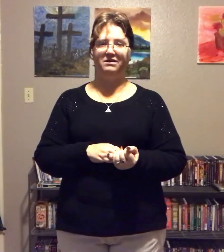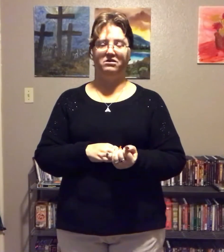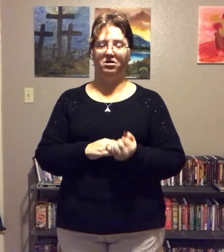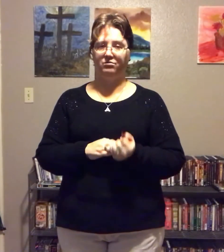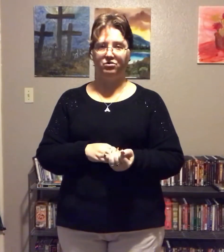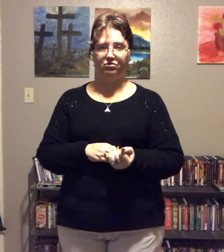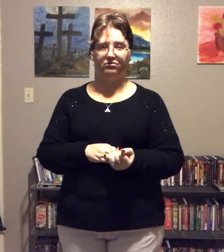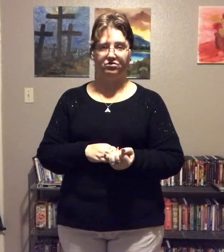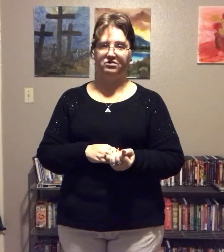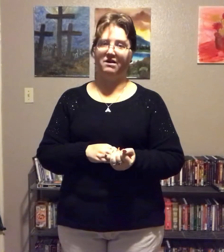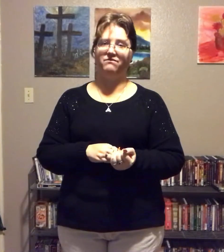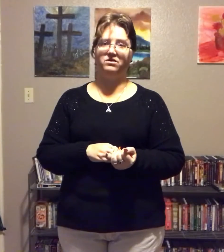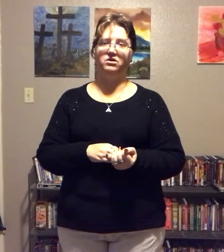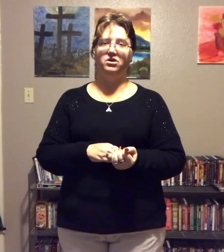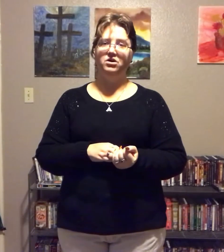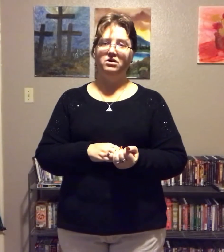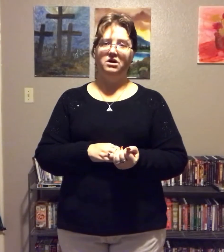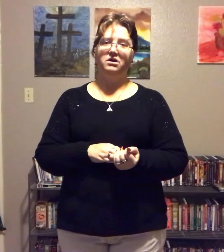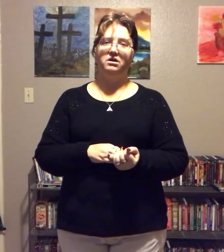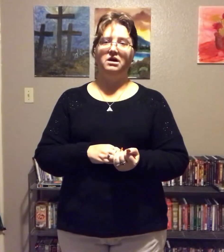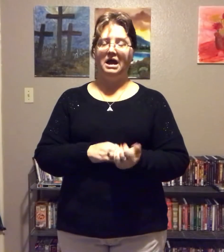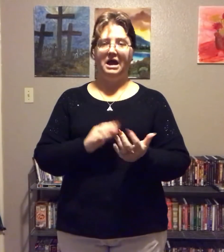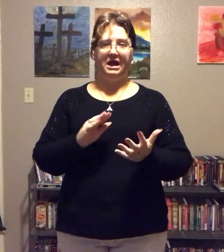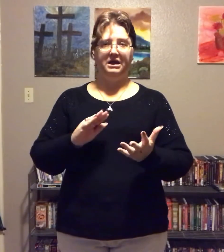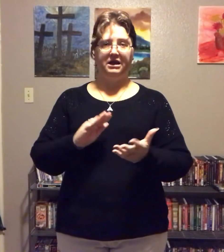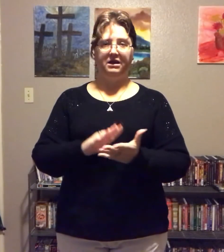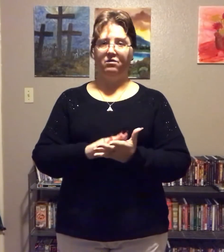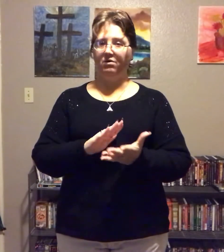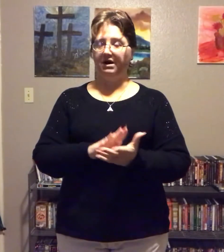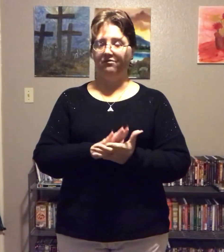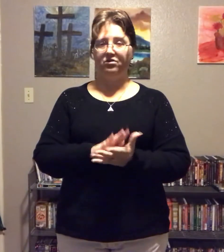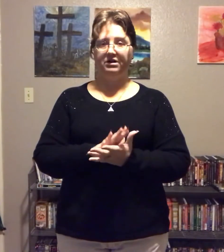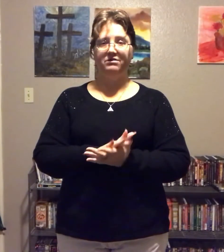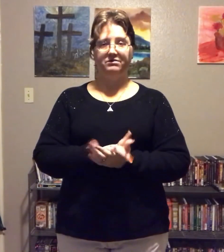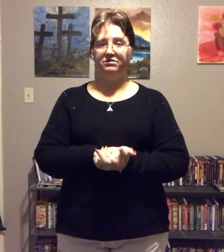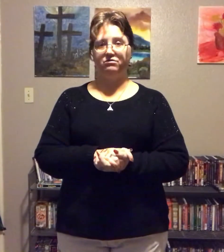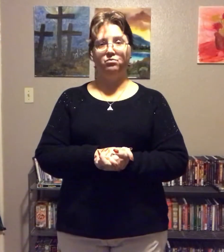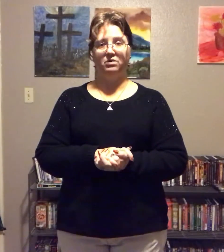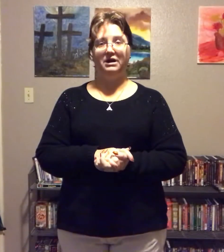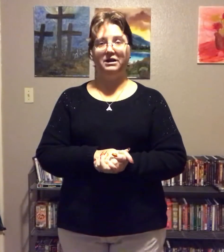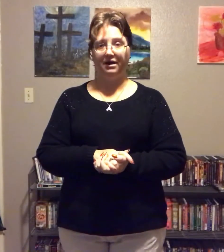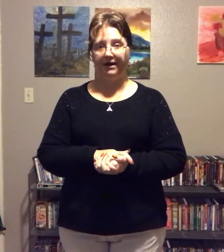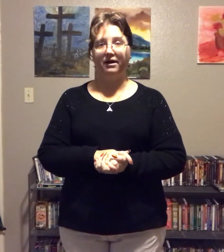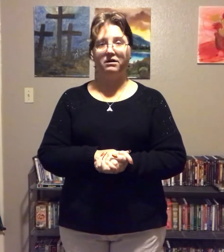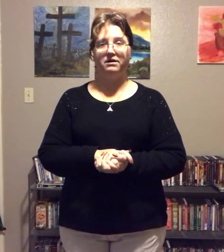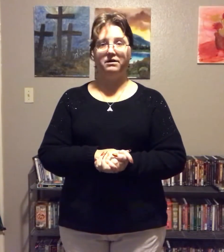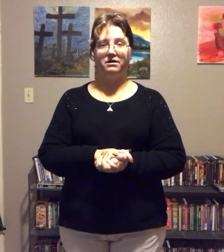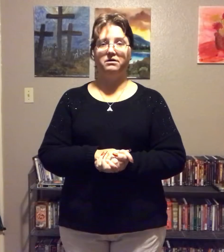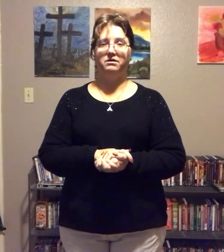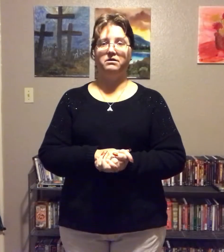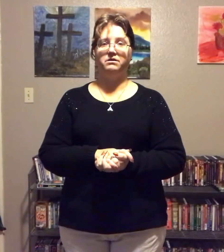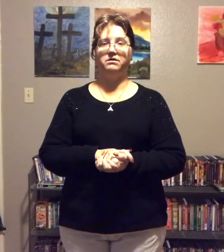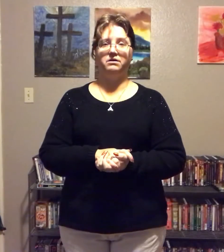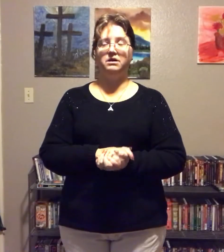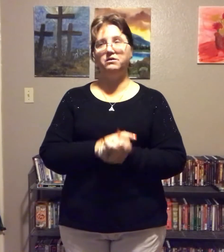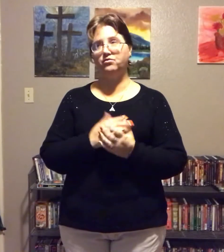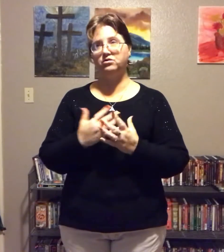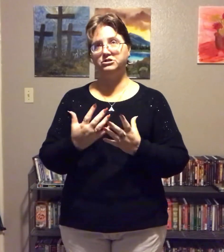Not when you're overstuffed. And eat whatever it is that you really like. And, of course,